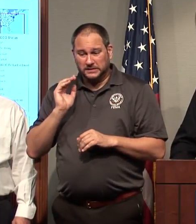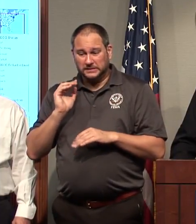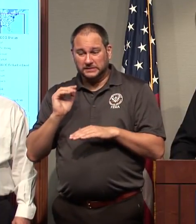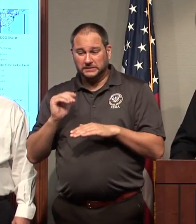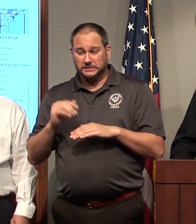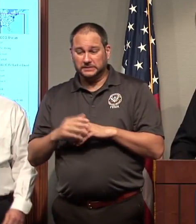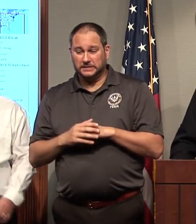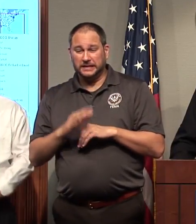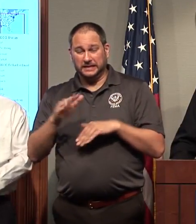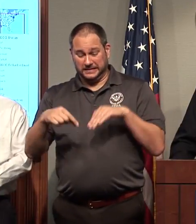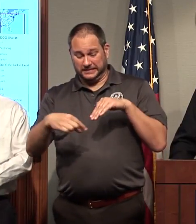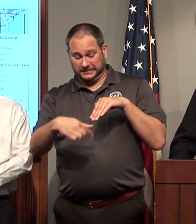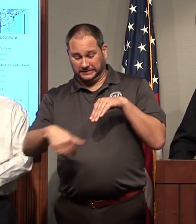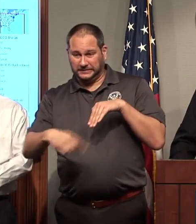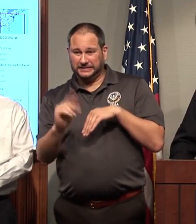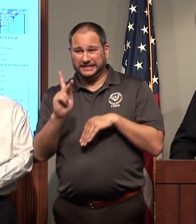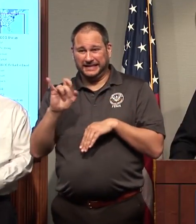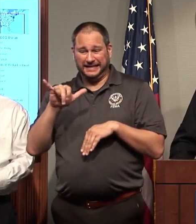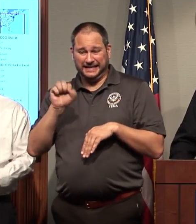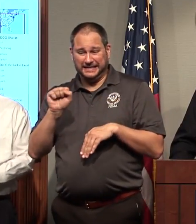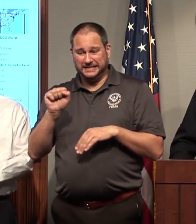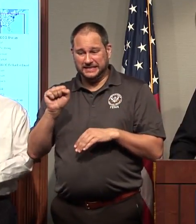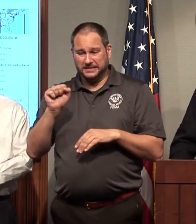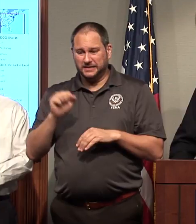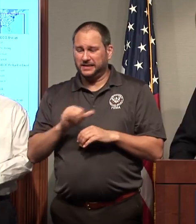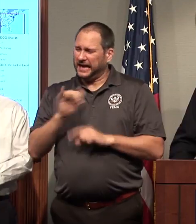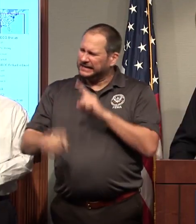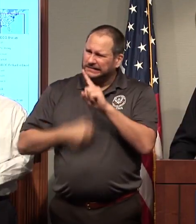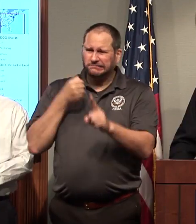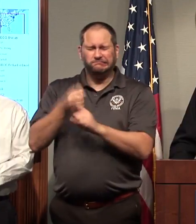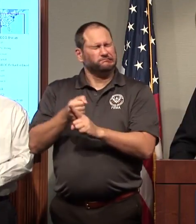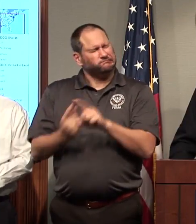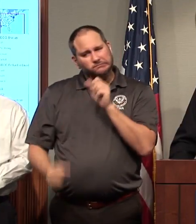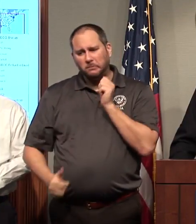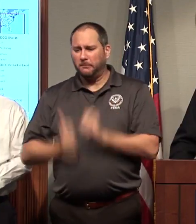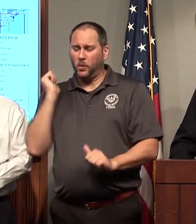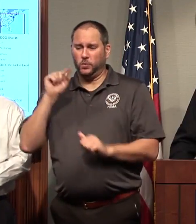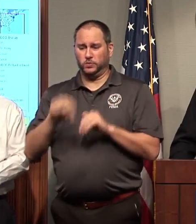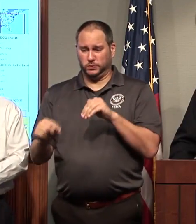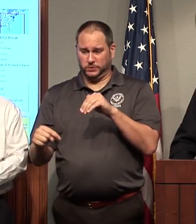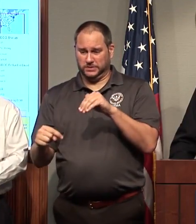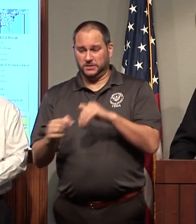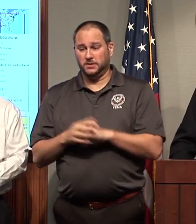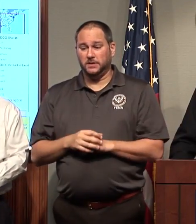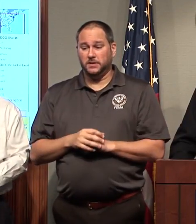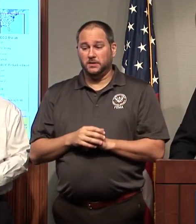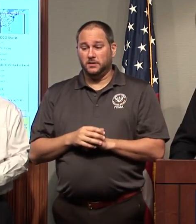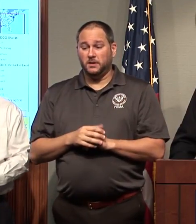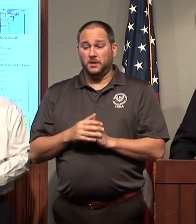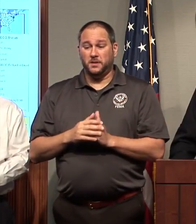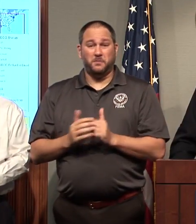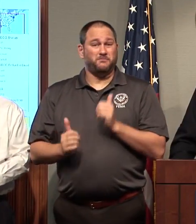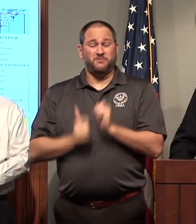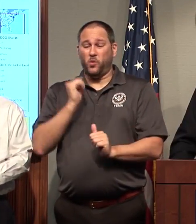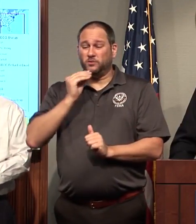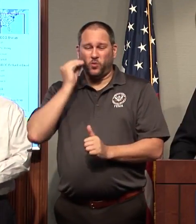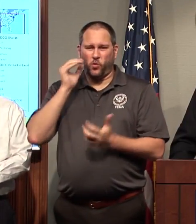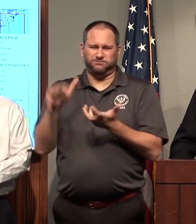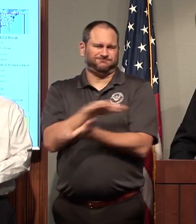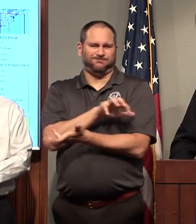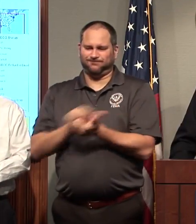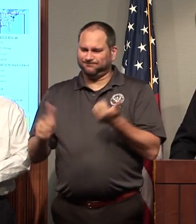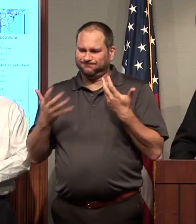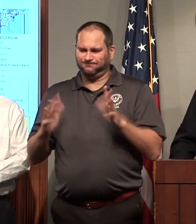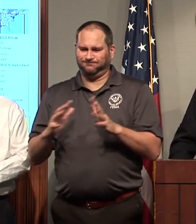obviously Monroe County took the brunt of the hit, and a majority of the homes there have been impacted in some ways with several of them destroyed and many